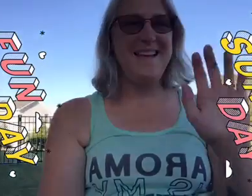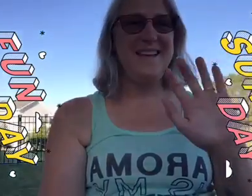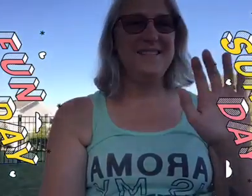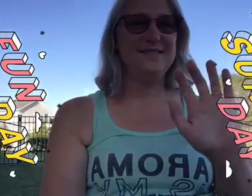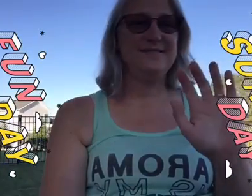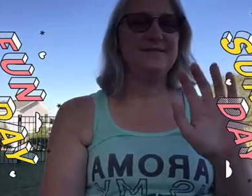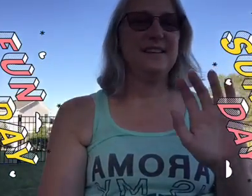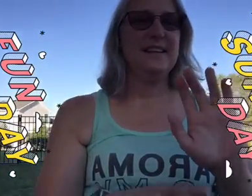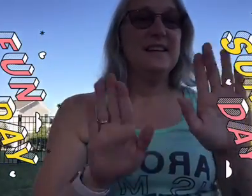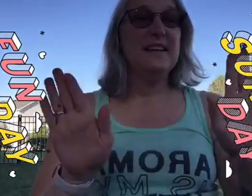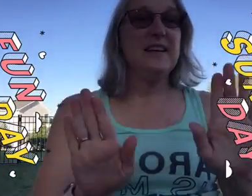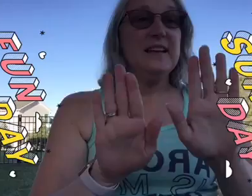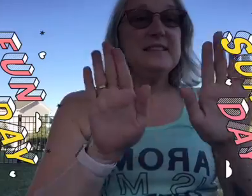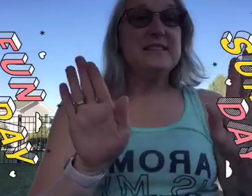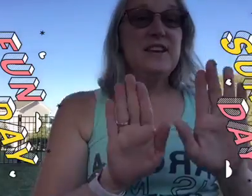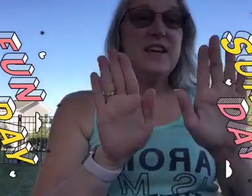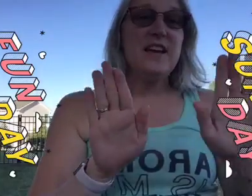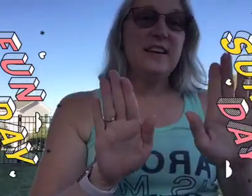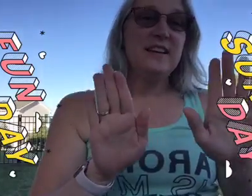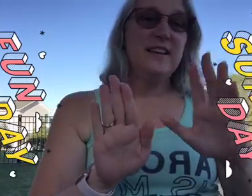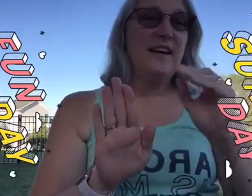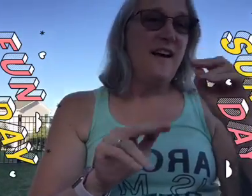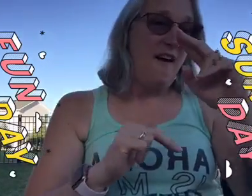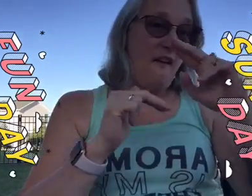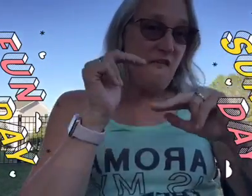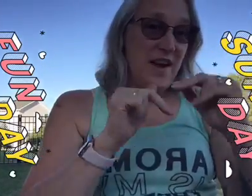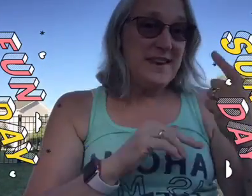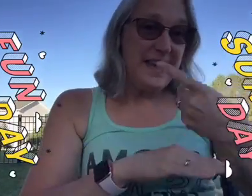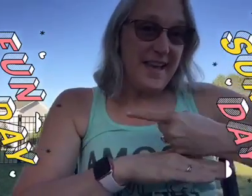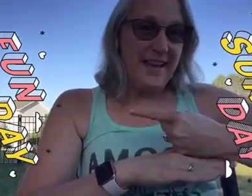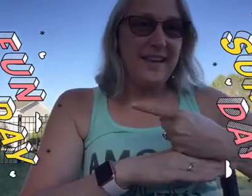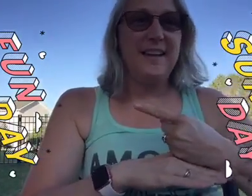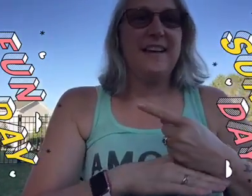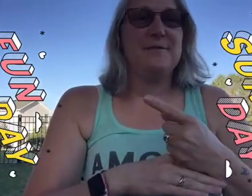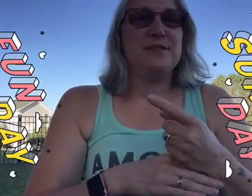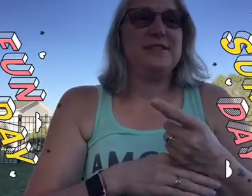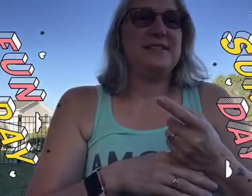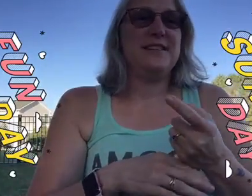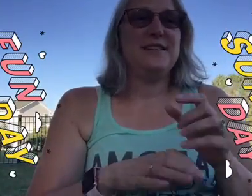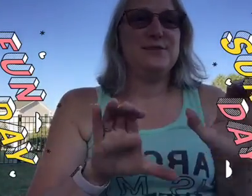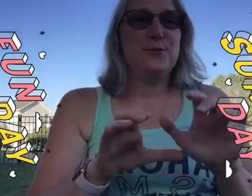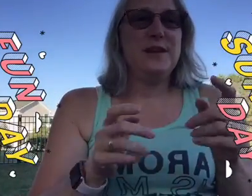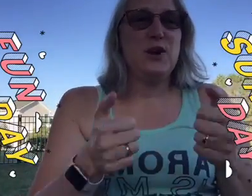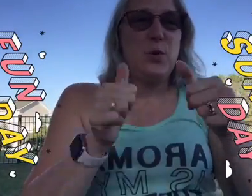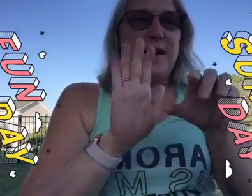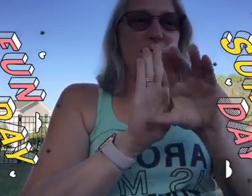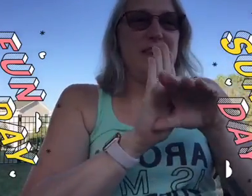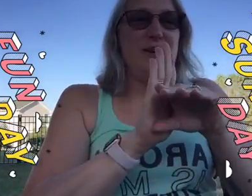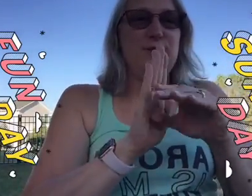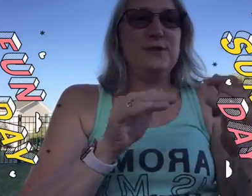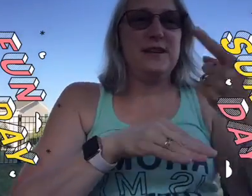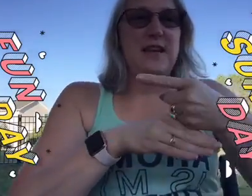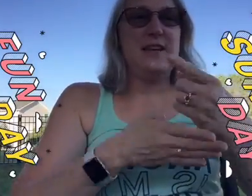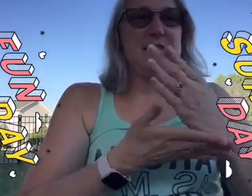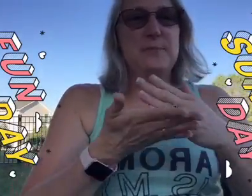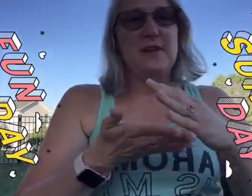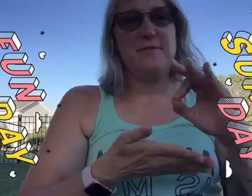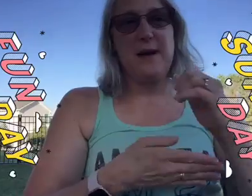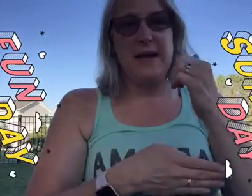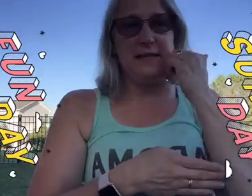hey it's Sunday Monday just doing a quick video today as part of my